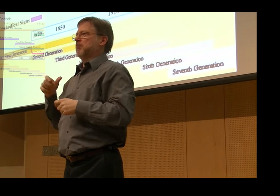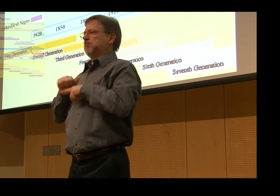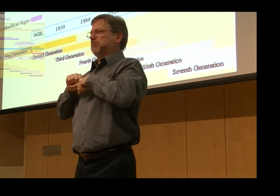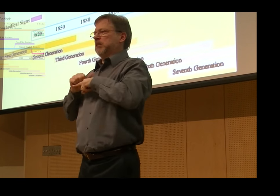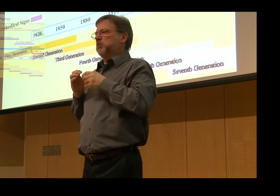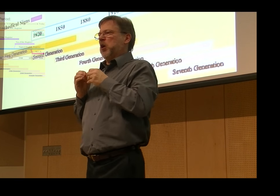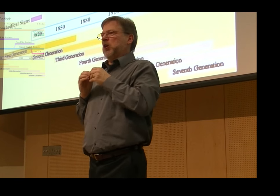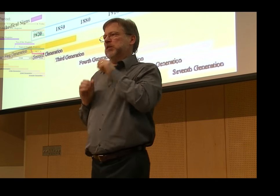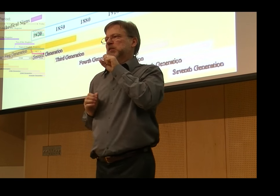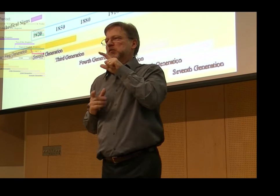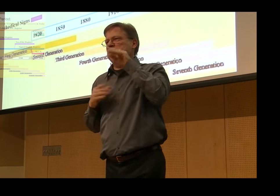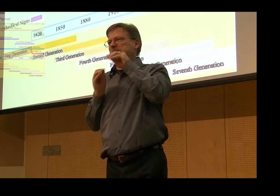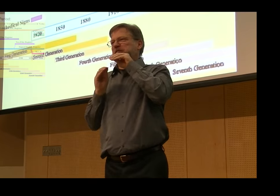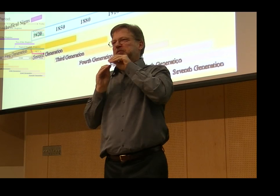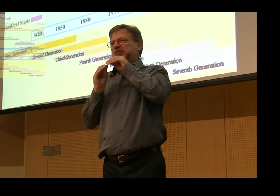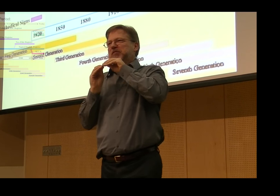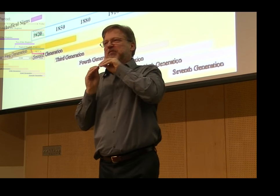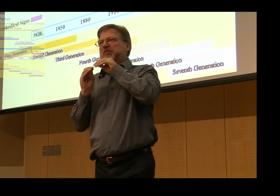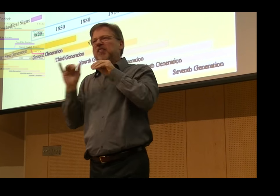register, if you will, or a contact sign register.